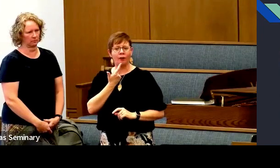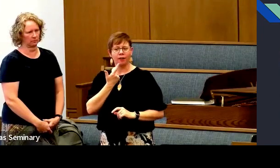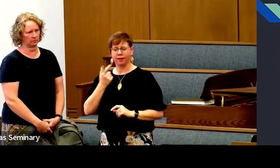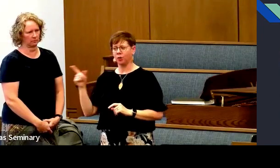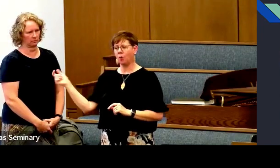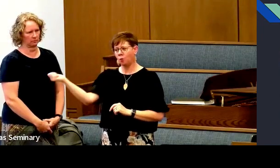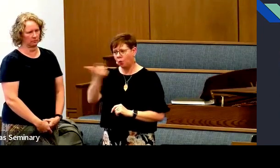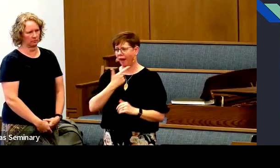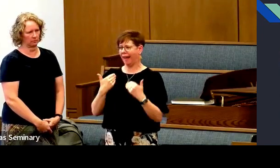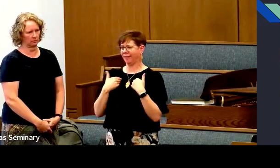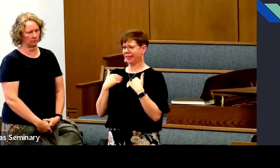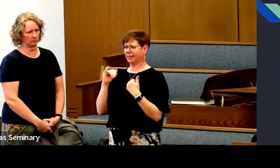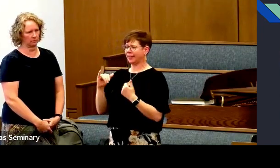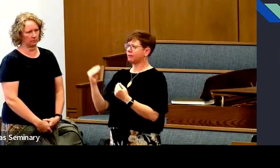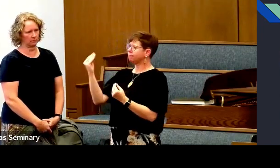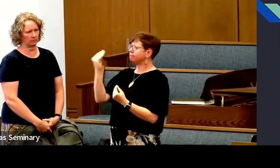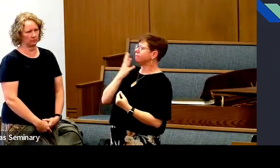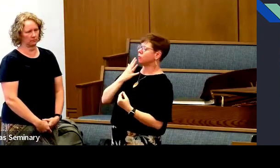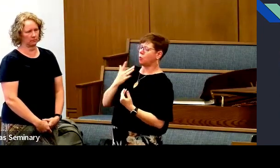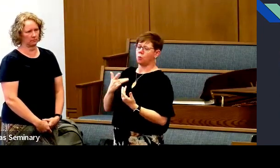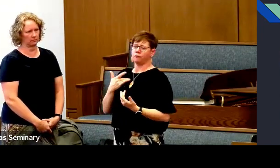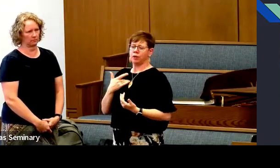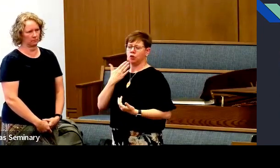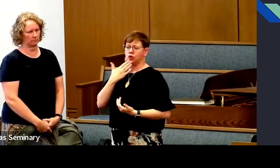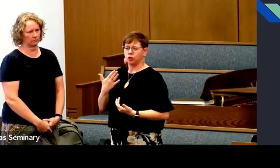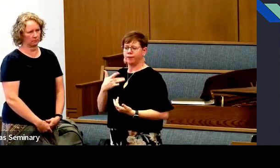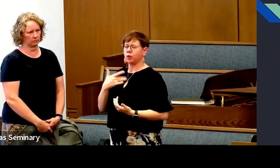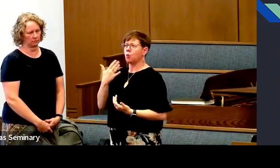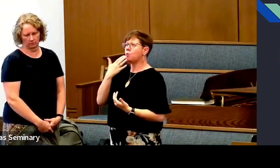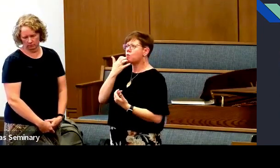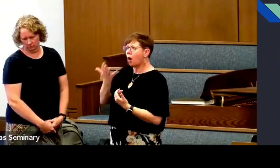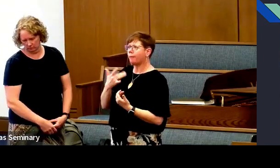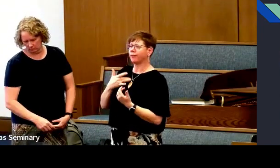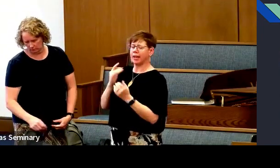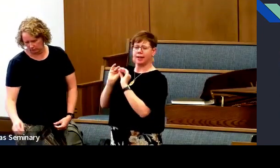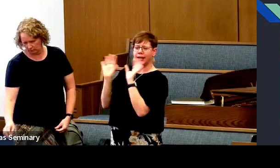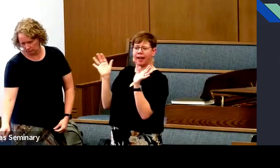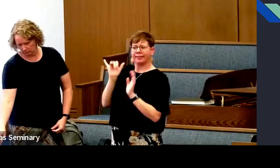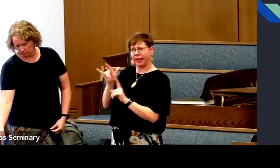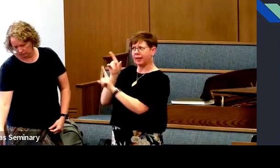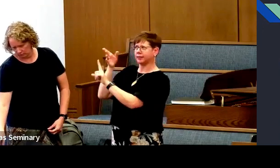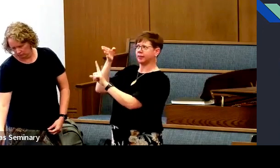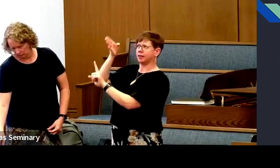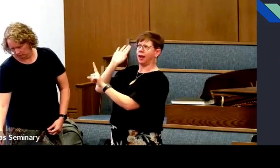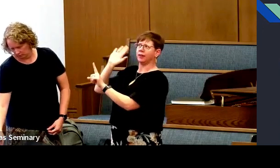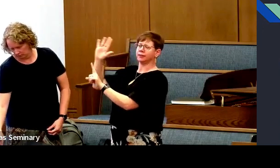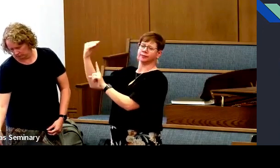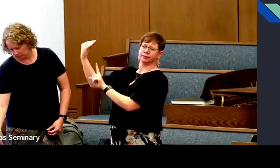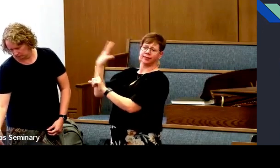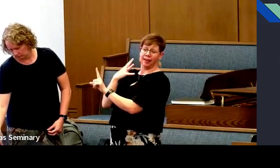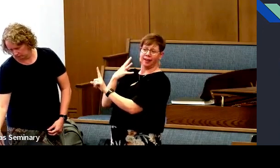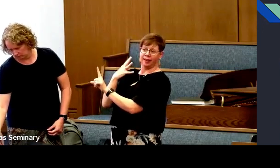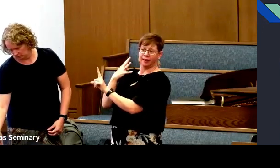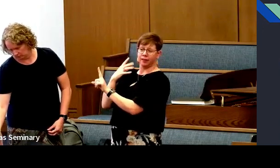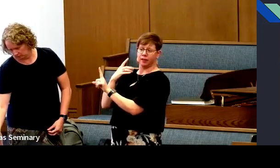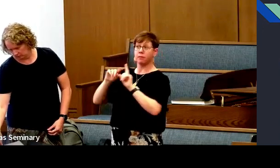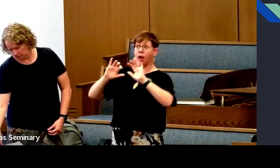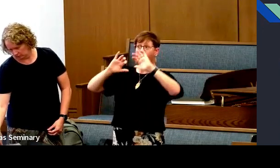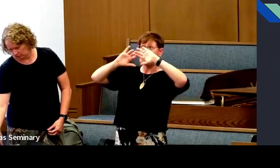Understand that the warmth applies to all from the sun. The good feelings, the warmth, the sunlight.